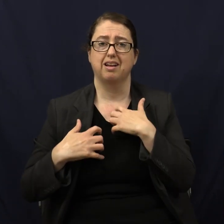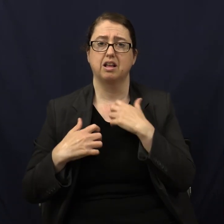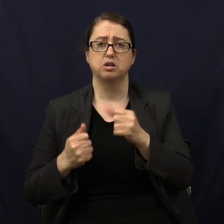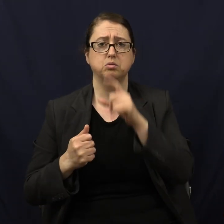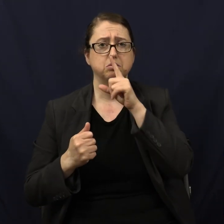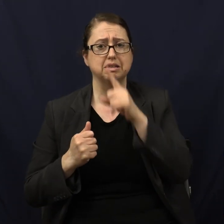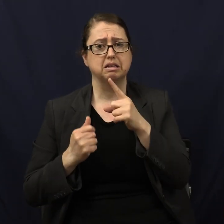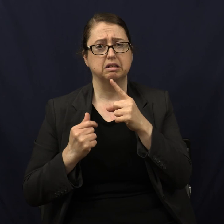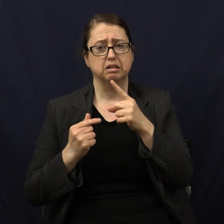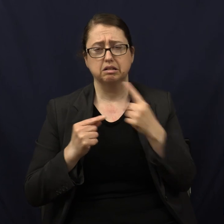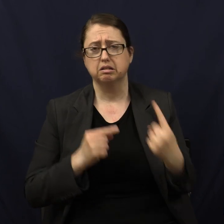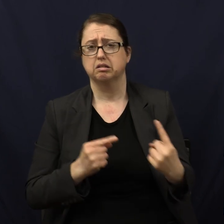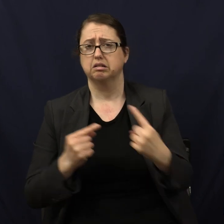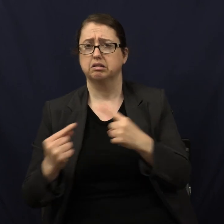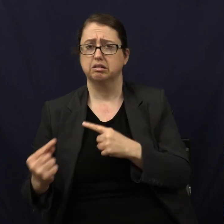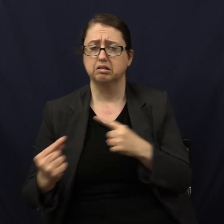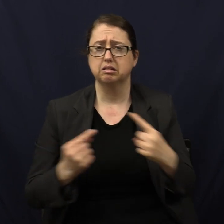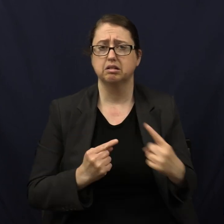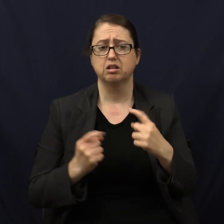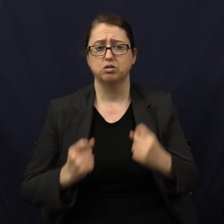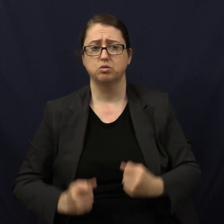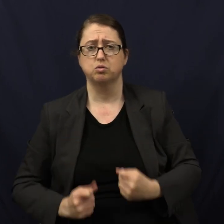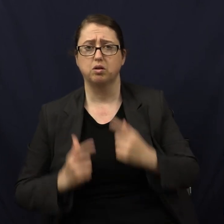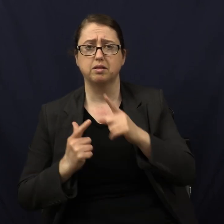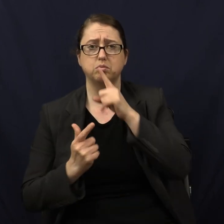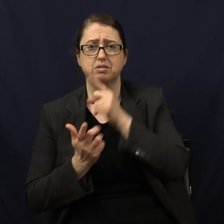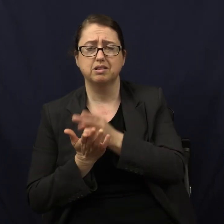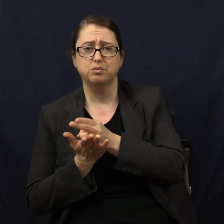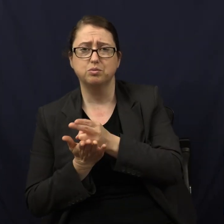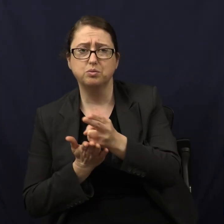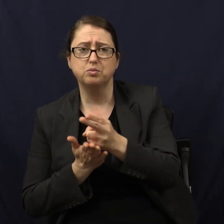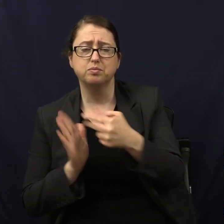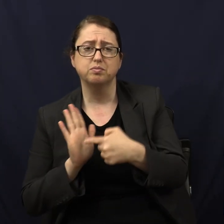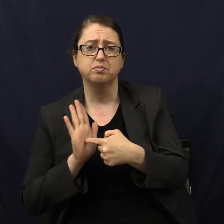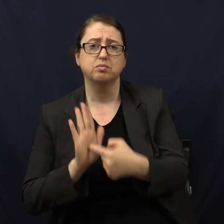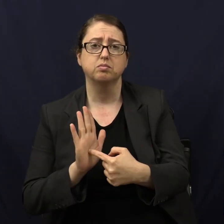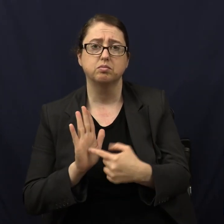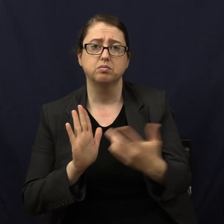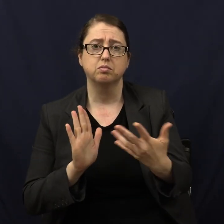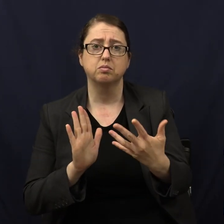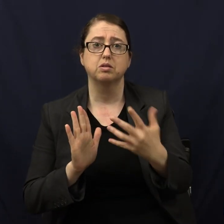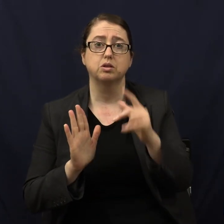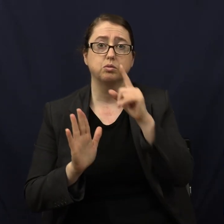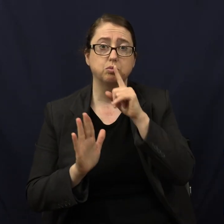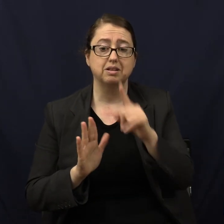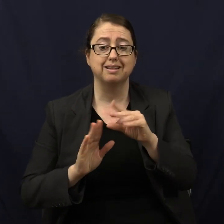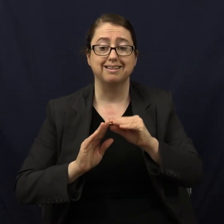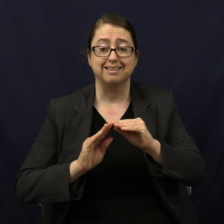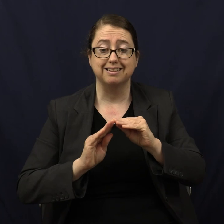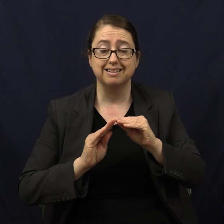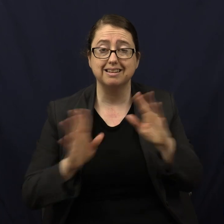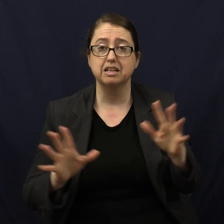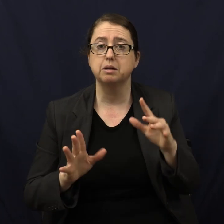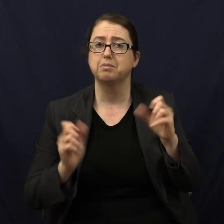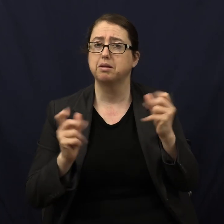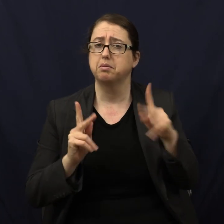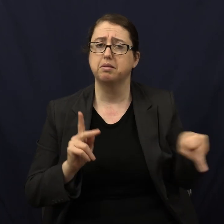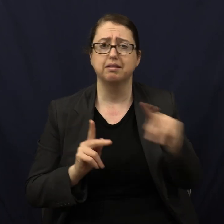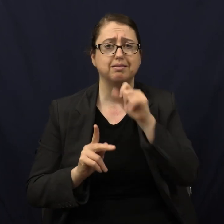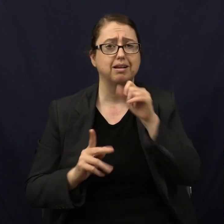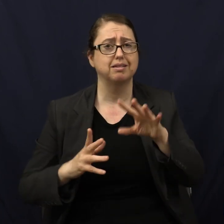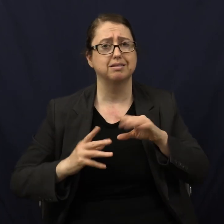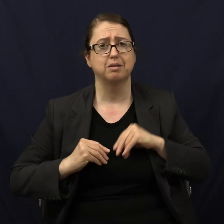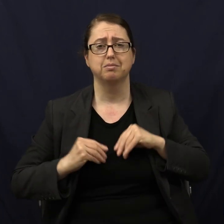there is a constant warring against the soul's highest interest. The truth, though presented how? In clear lines, is not accepted.